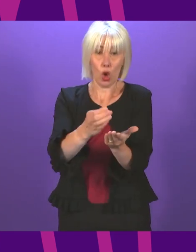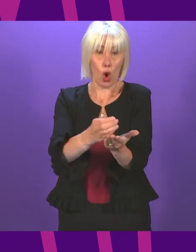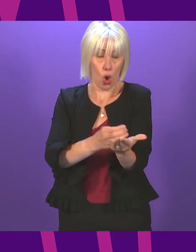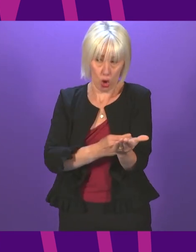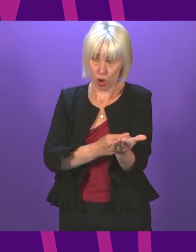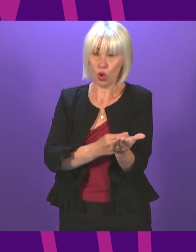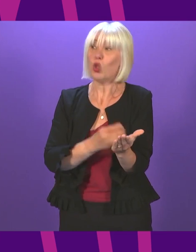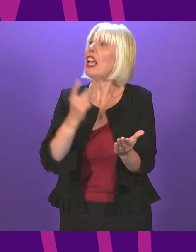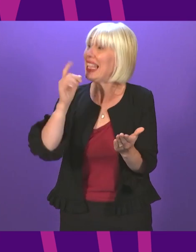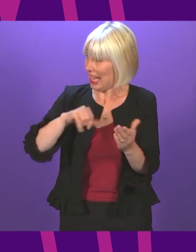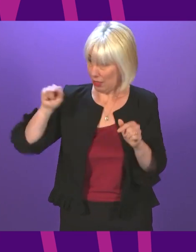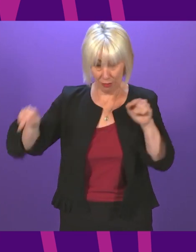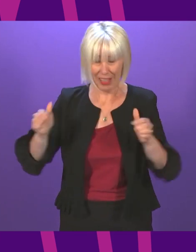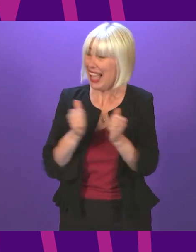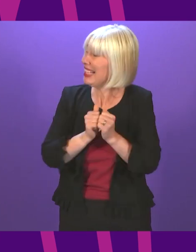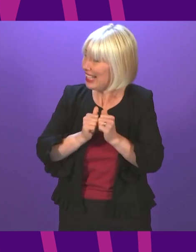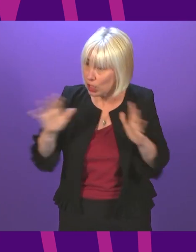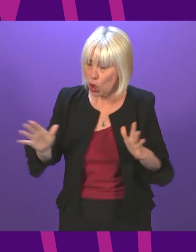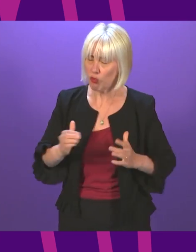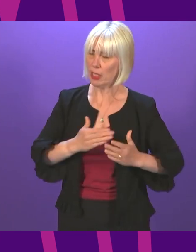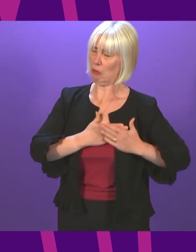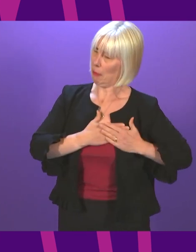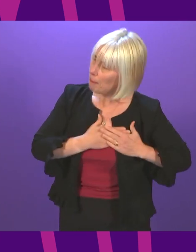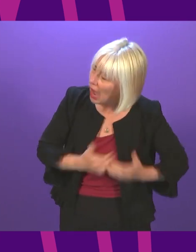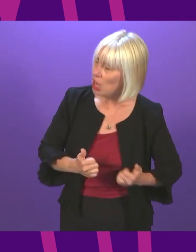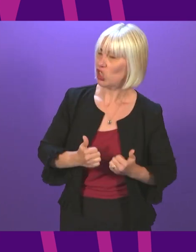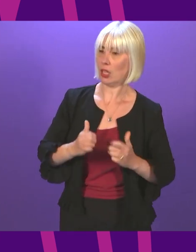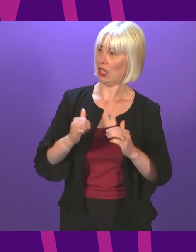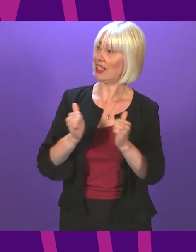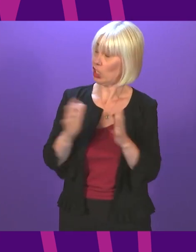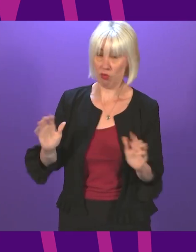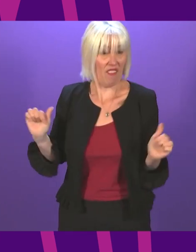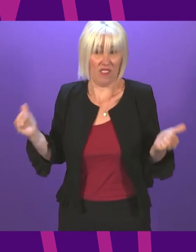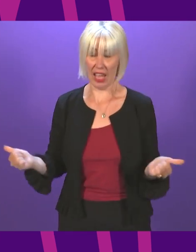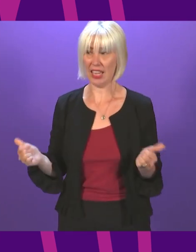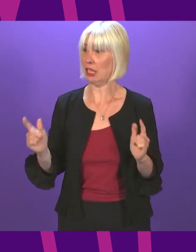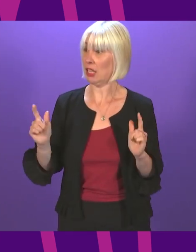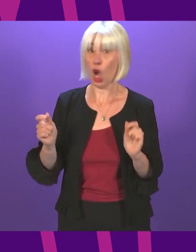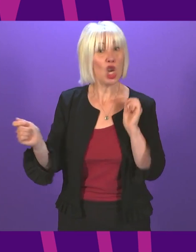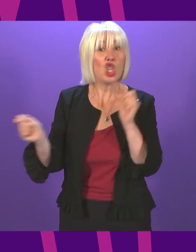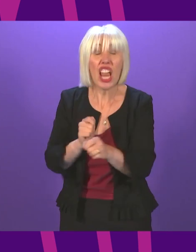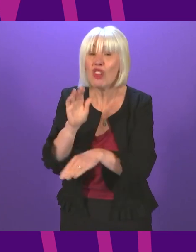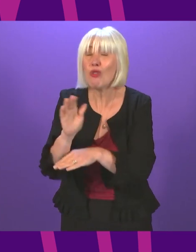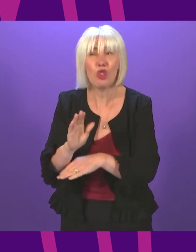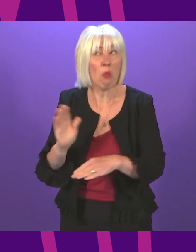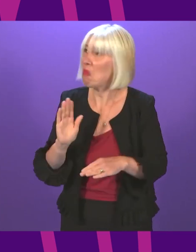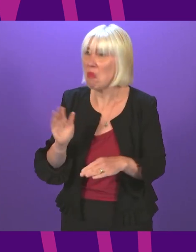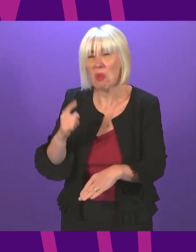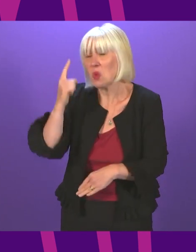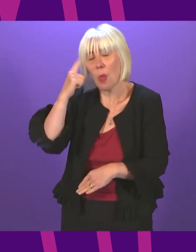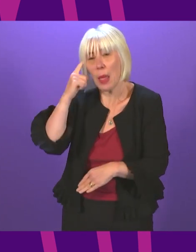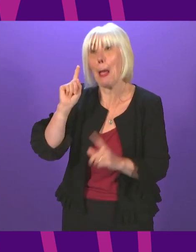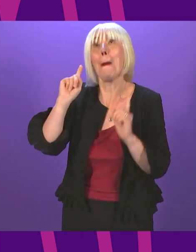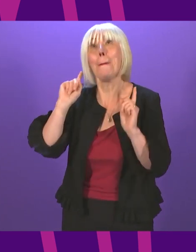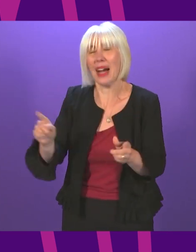on which we disagree profoundly and passionately. That is, I suspect, unlikely to change. Though even on these